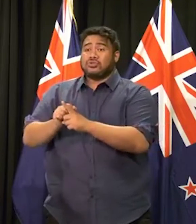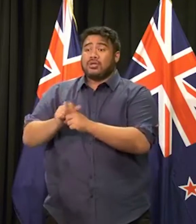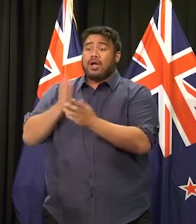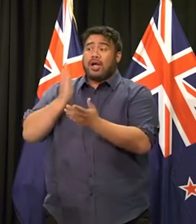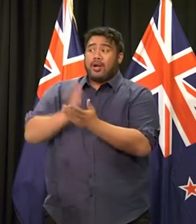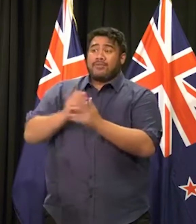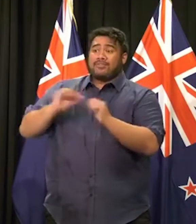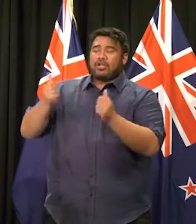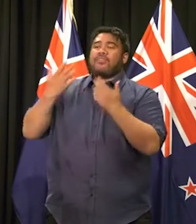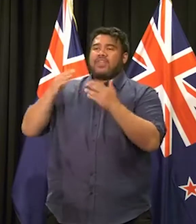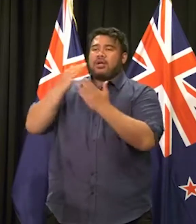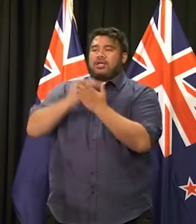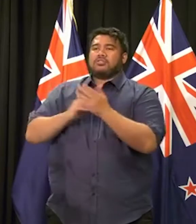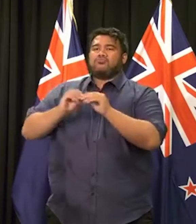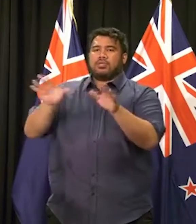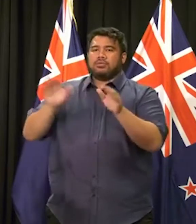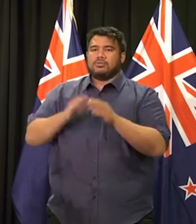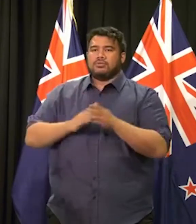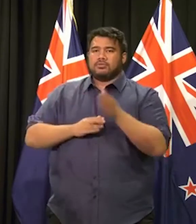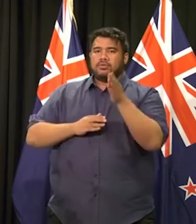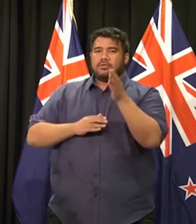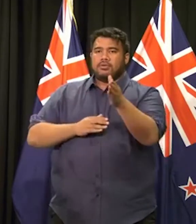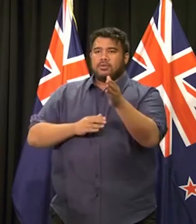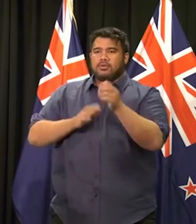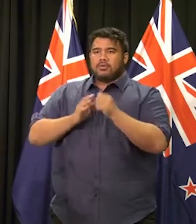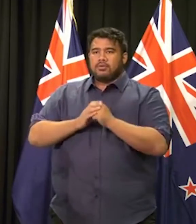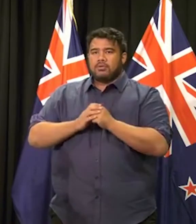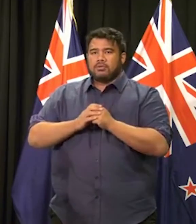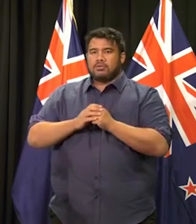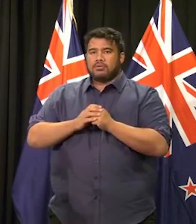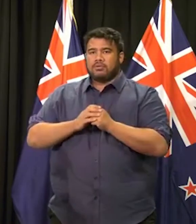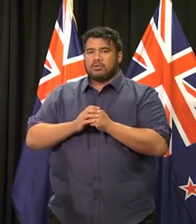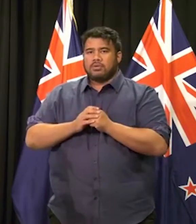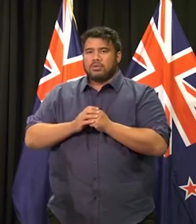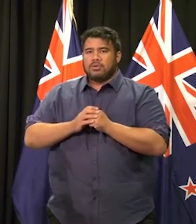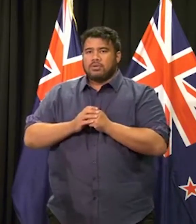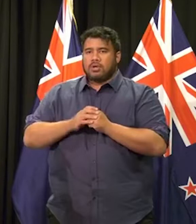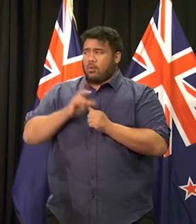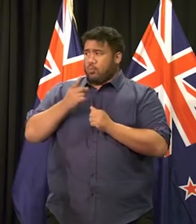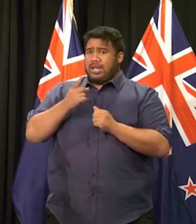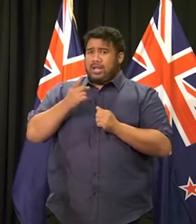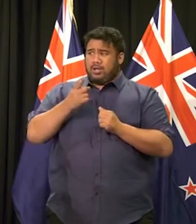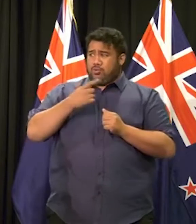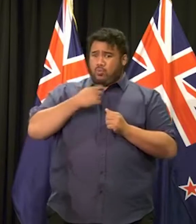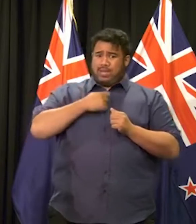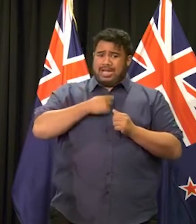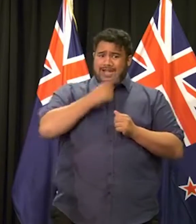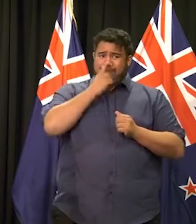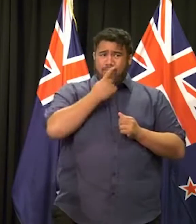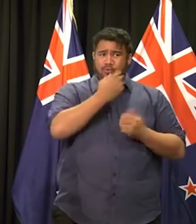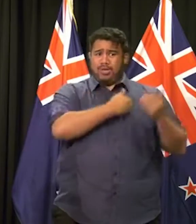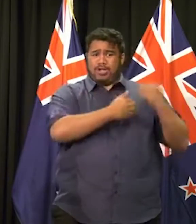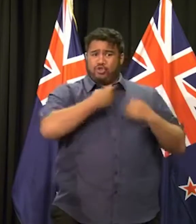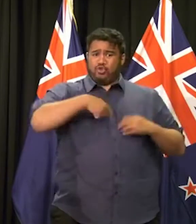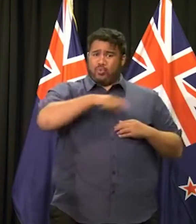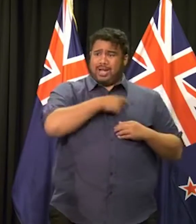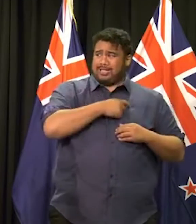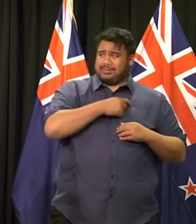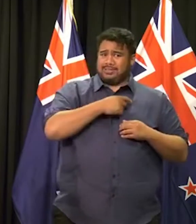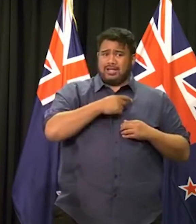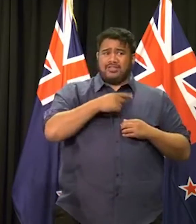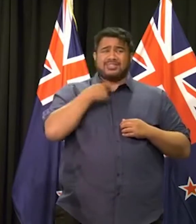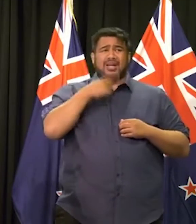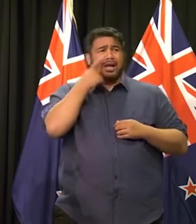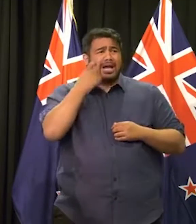How many people aren't on that list? I can't, I can't answer that question, Tova. Because coming to us saying they can't find their